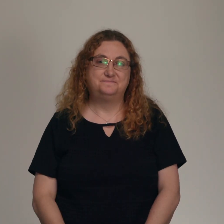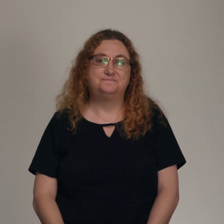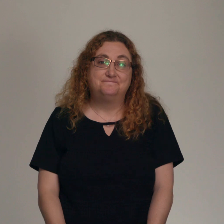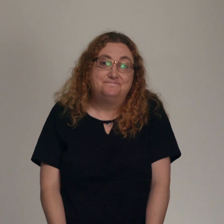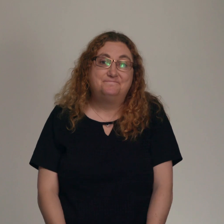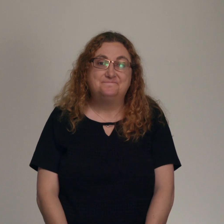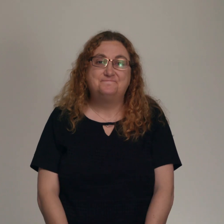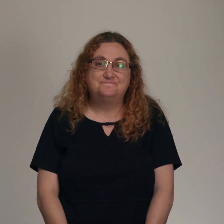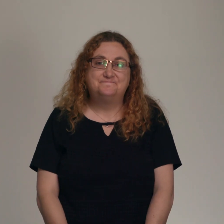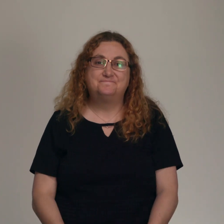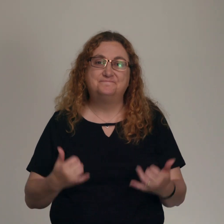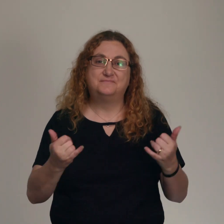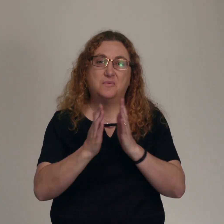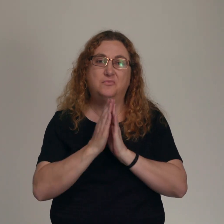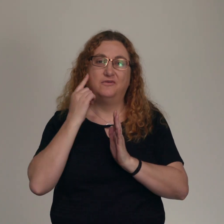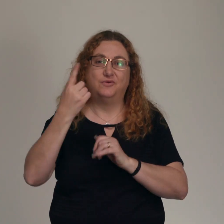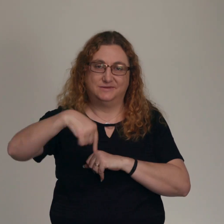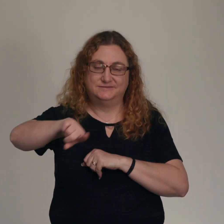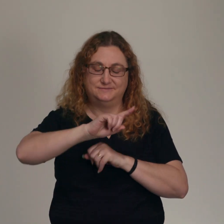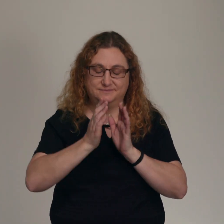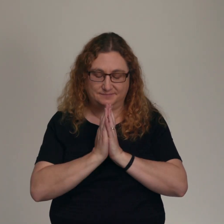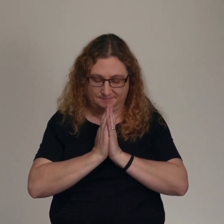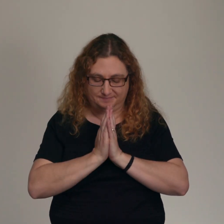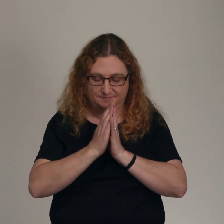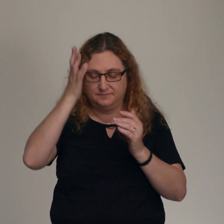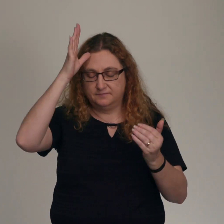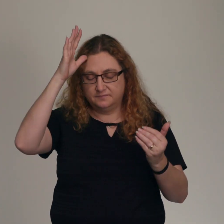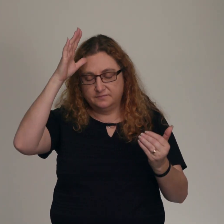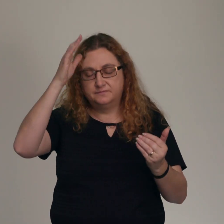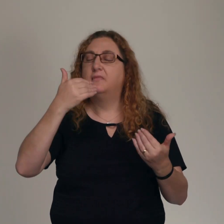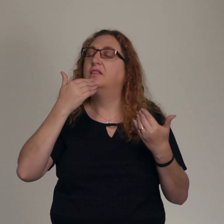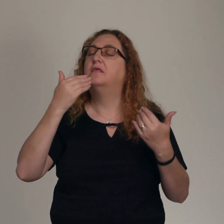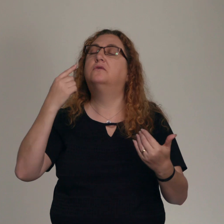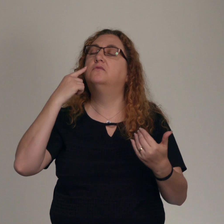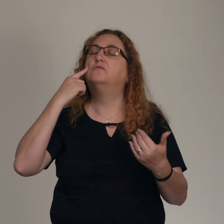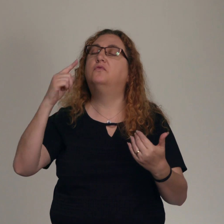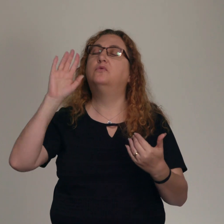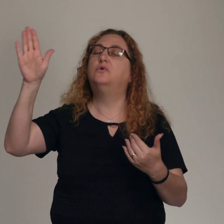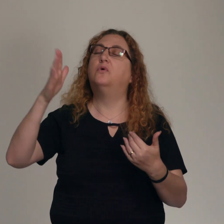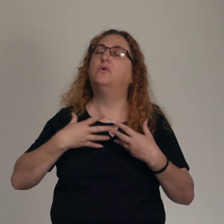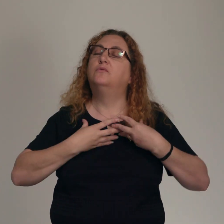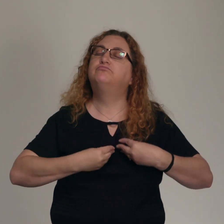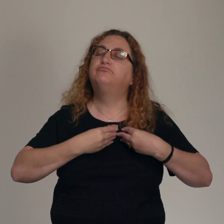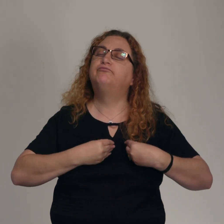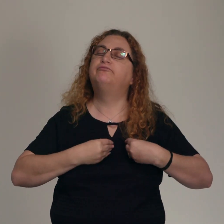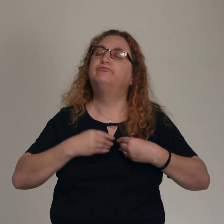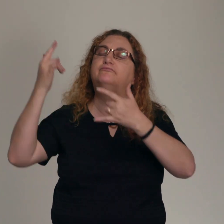Let me pray for us. Father, I'm thankful for your kindness to us. I'm thankful that you have fulfilled your promise,